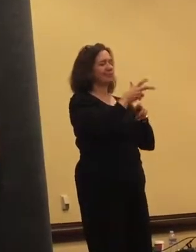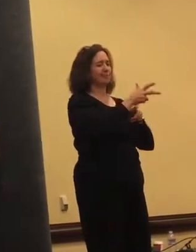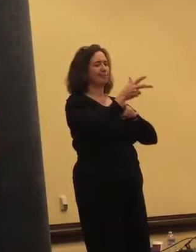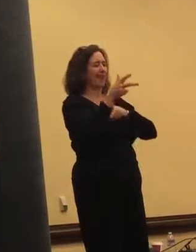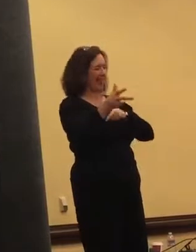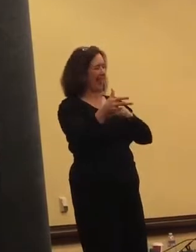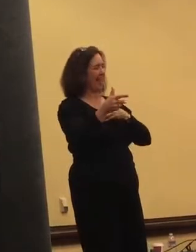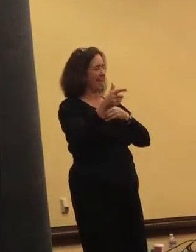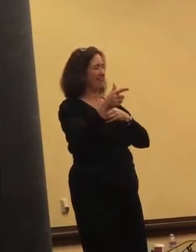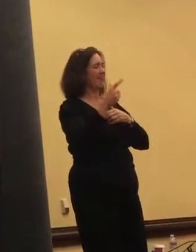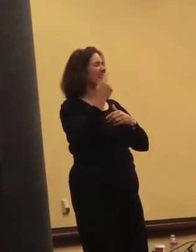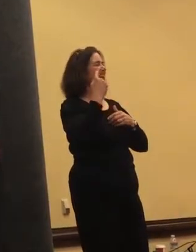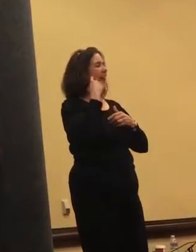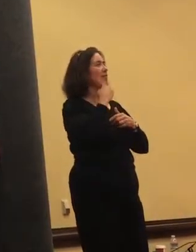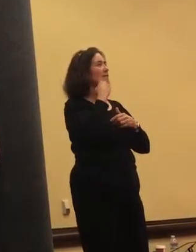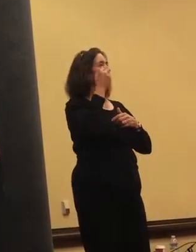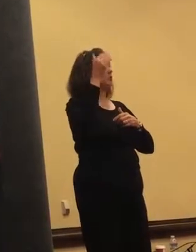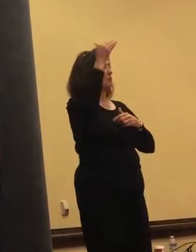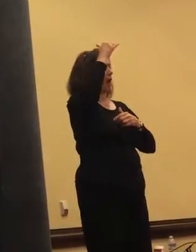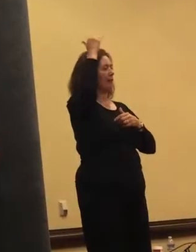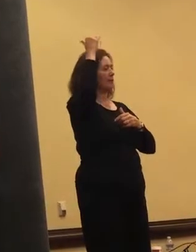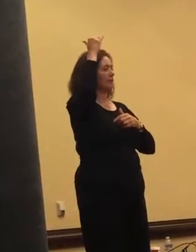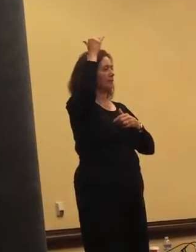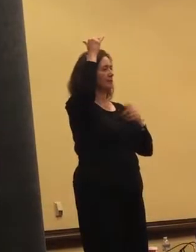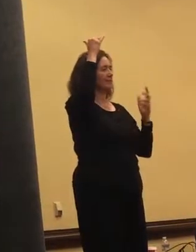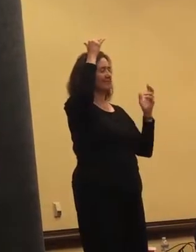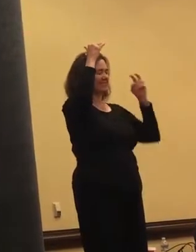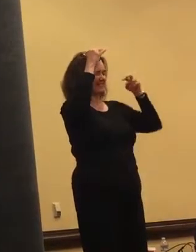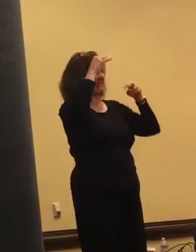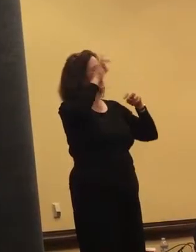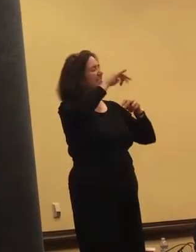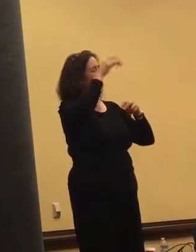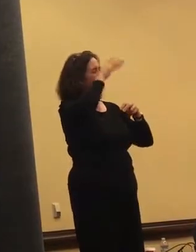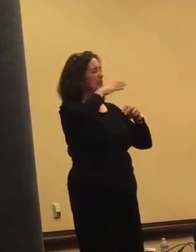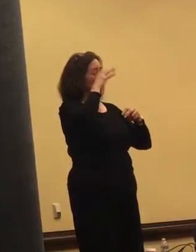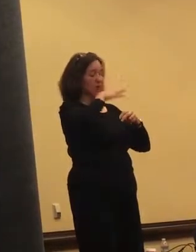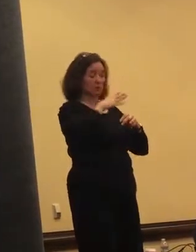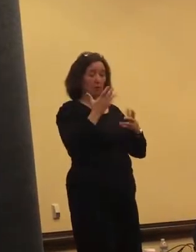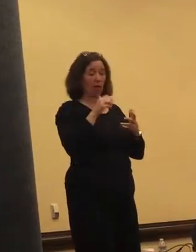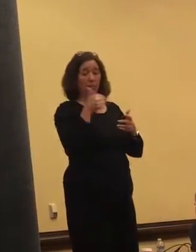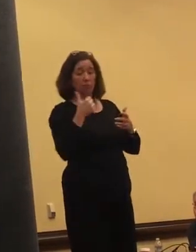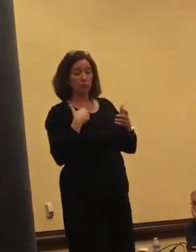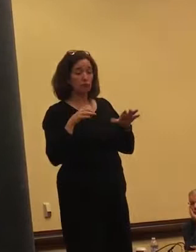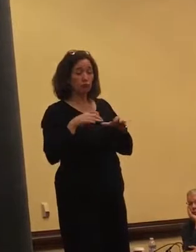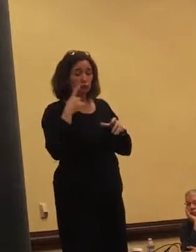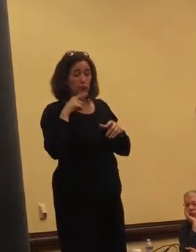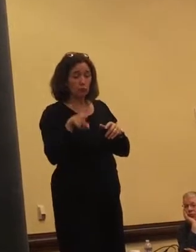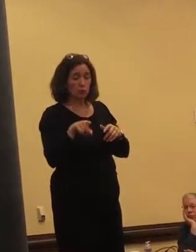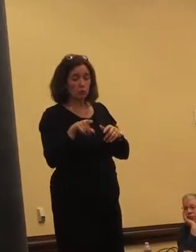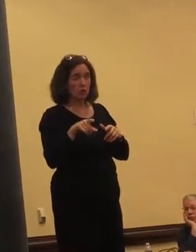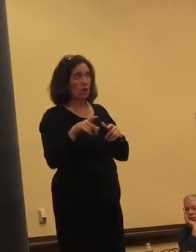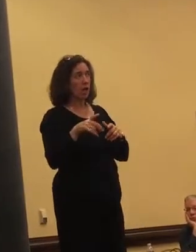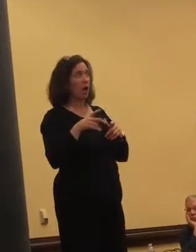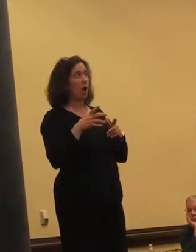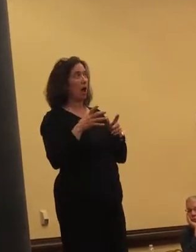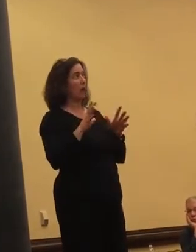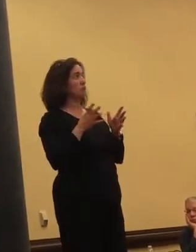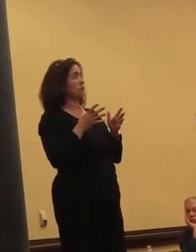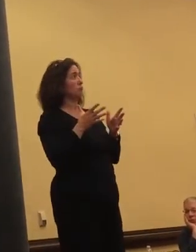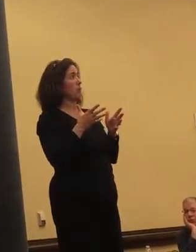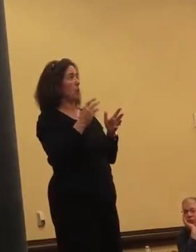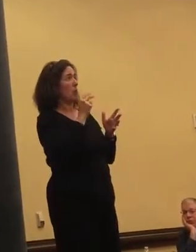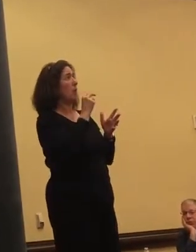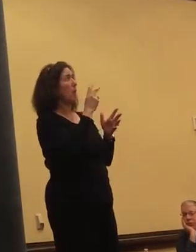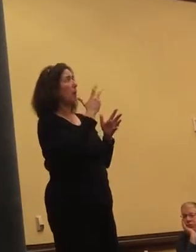The voice from above is back, the stranger in the van. Is there anything else I can do for you folks? Oh, no,